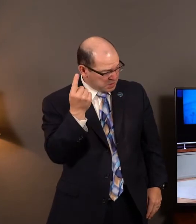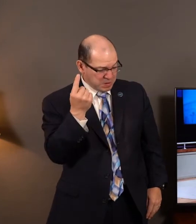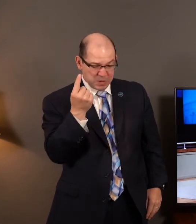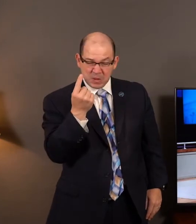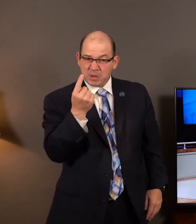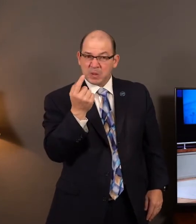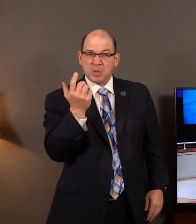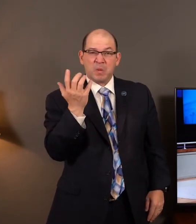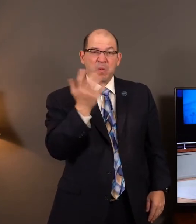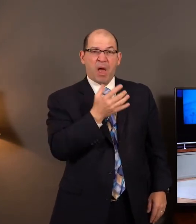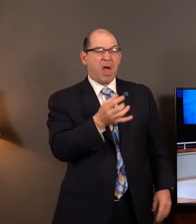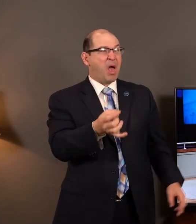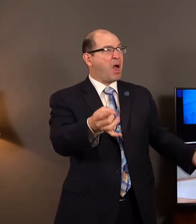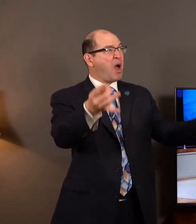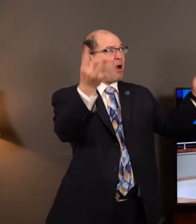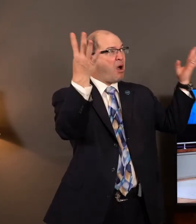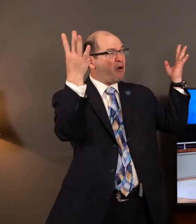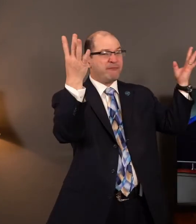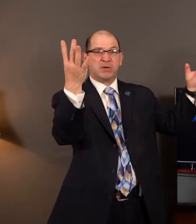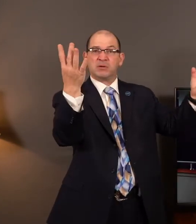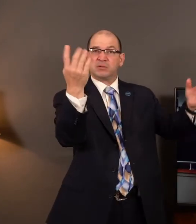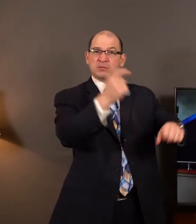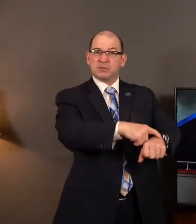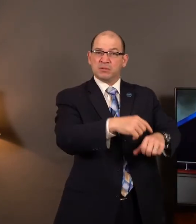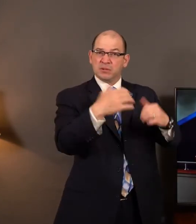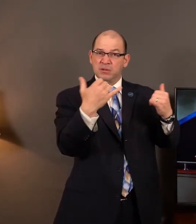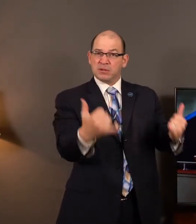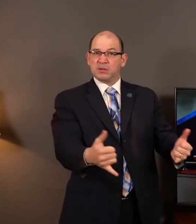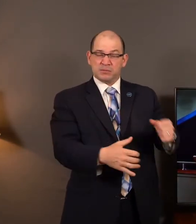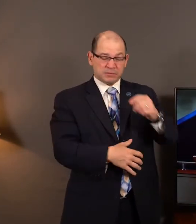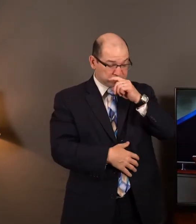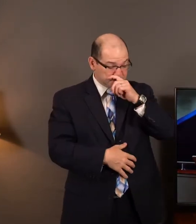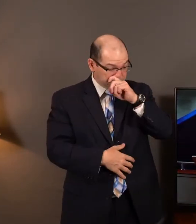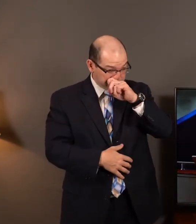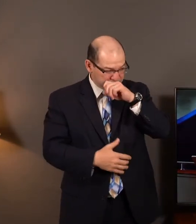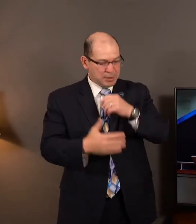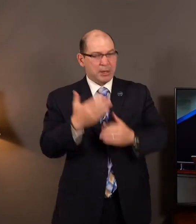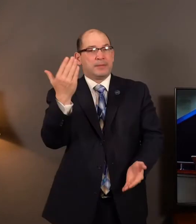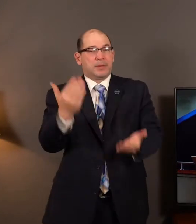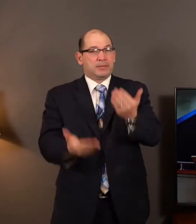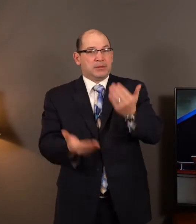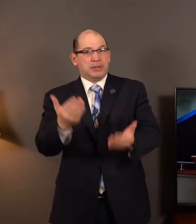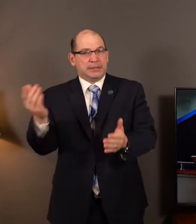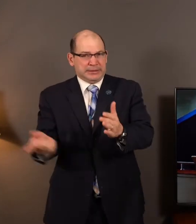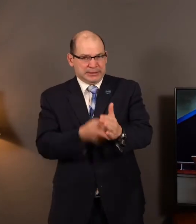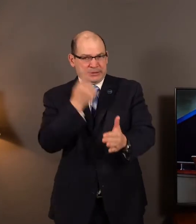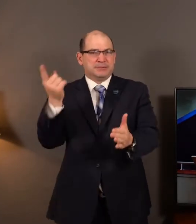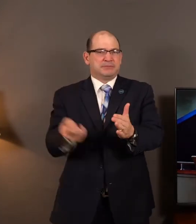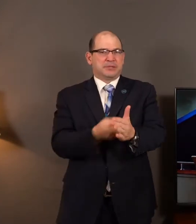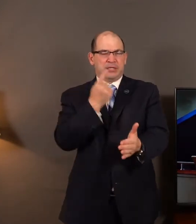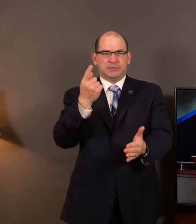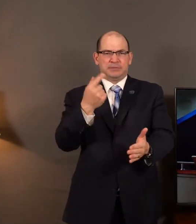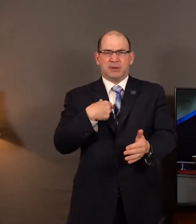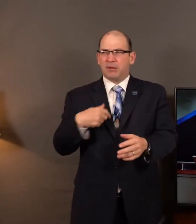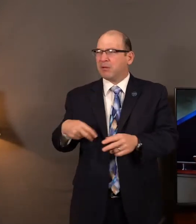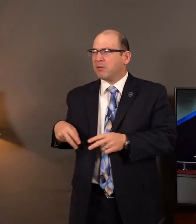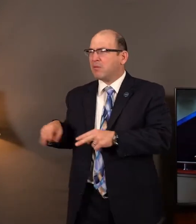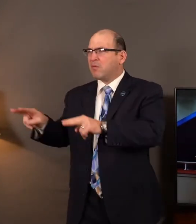where it has come here in Samaria. And I don't know about you, but there are times as I look out in our country